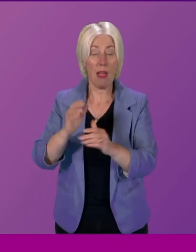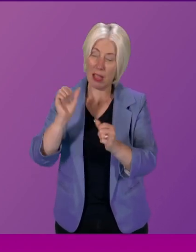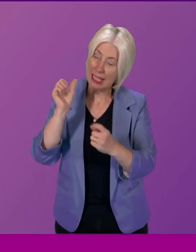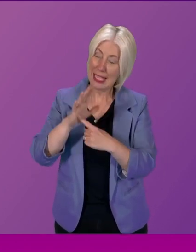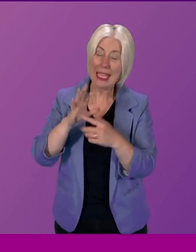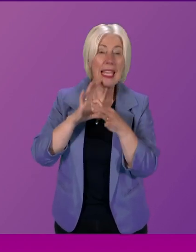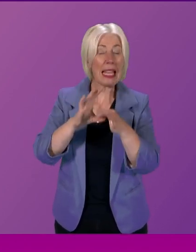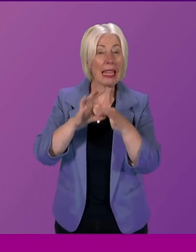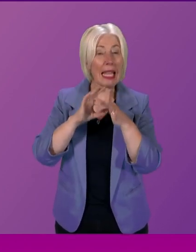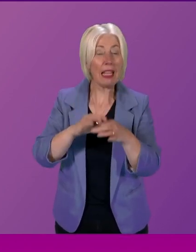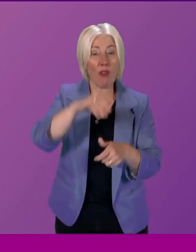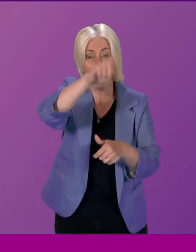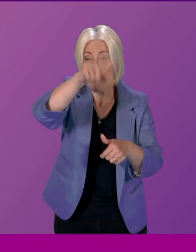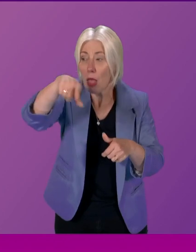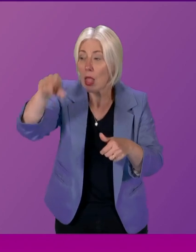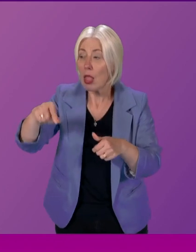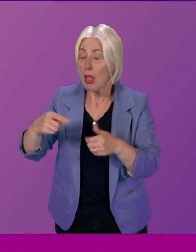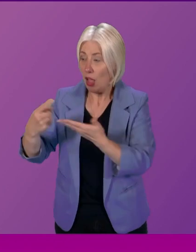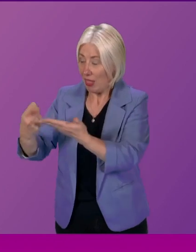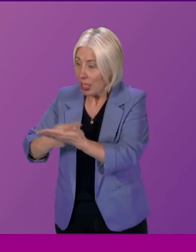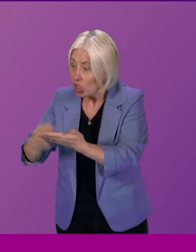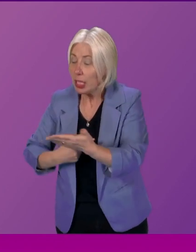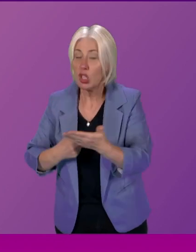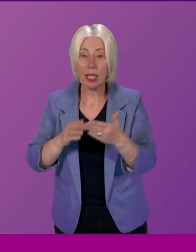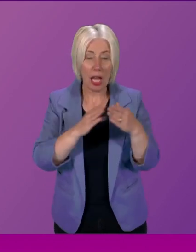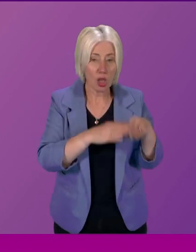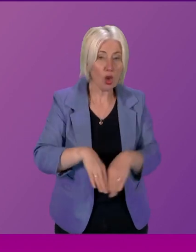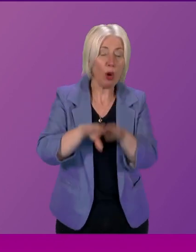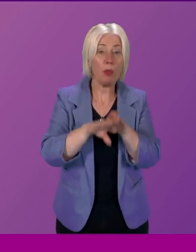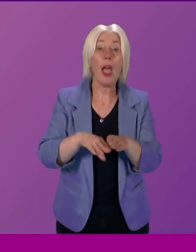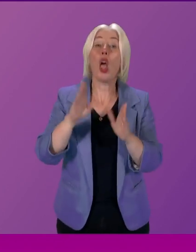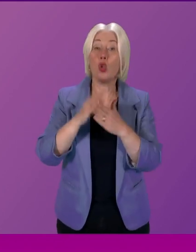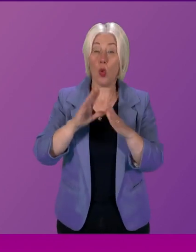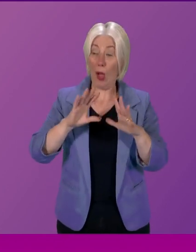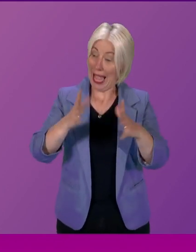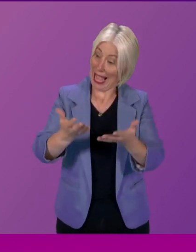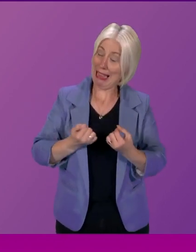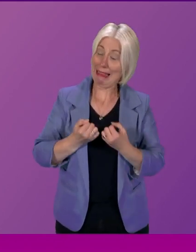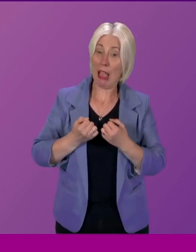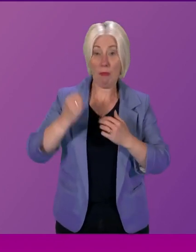citizens our legislature and democracy on that note I embrace the principle wholeheartedly